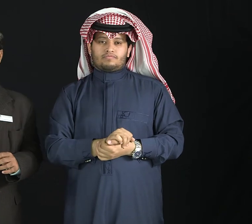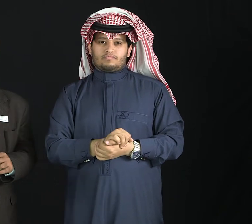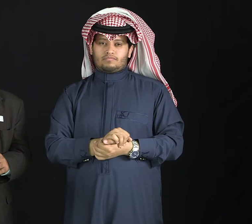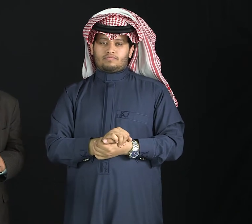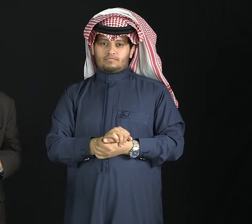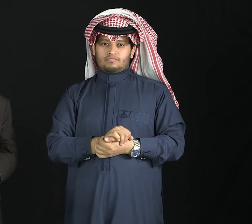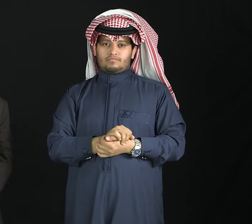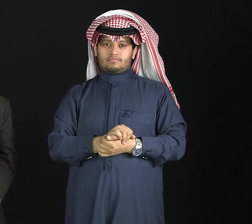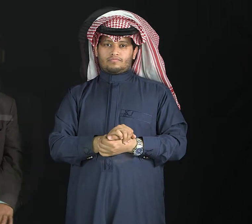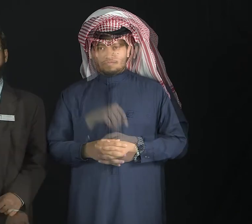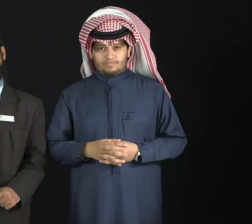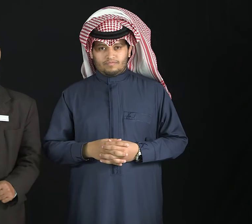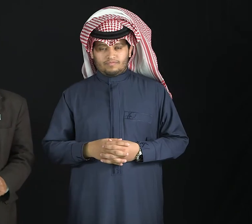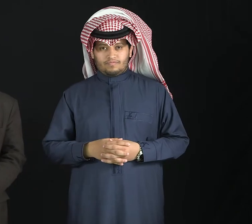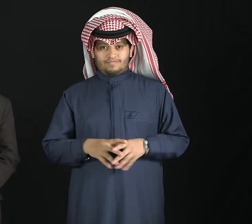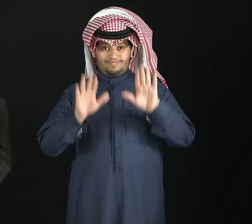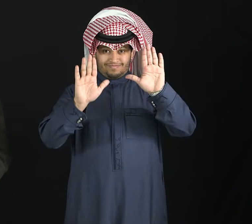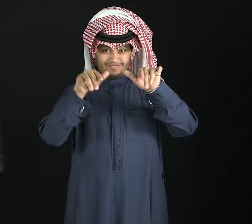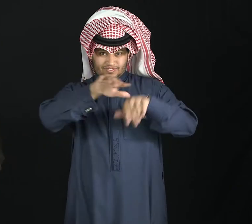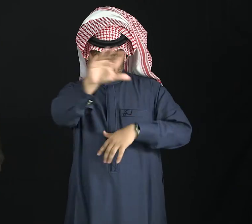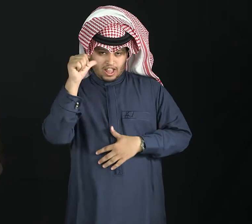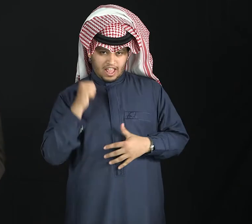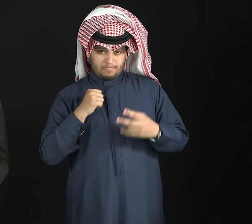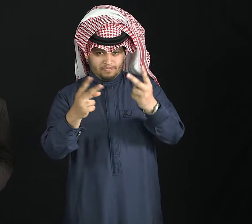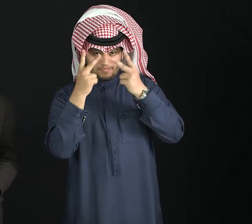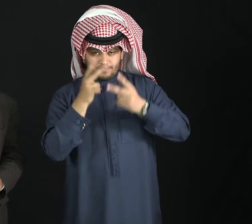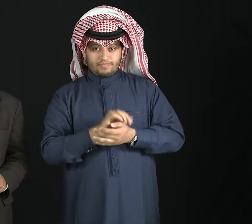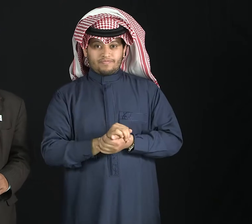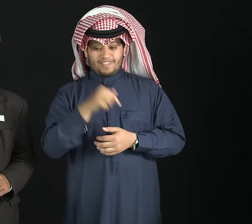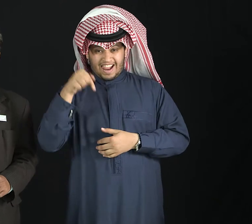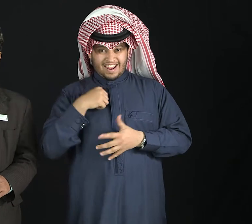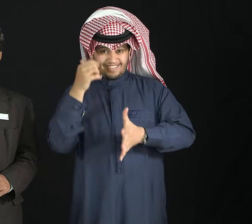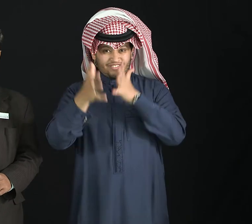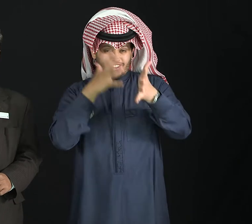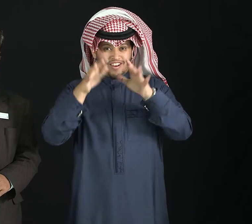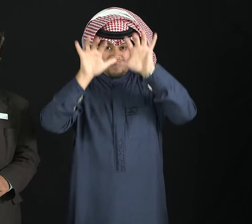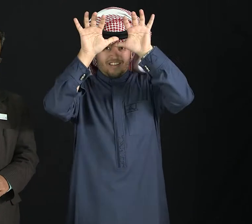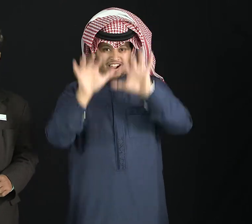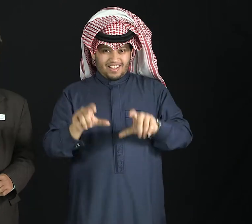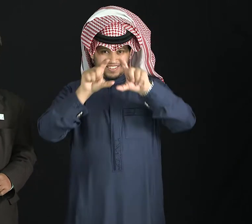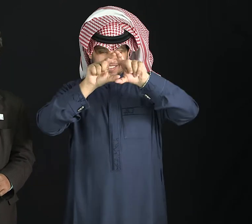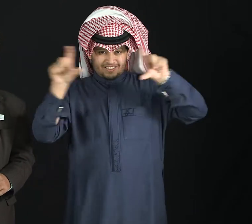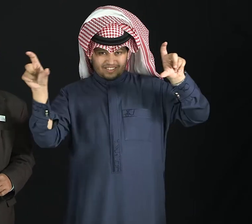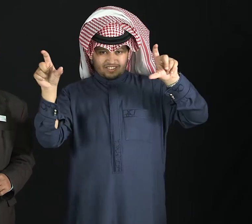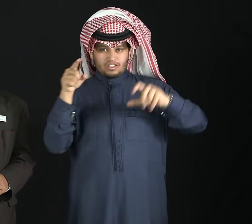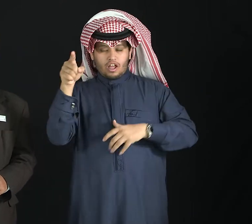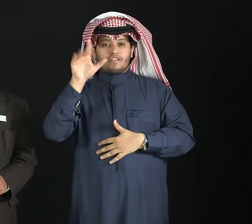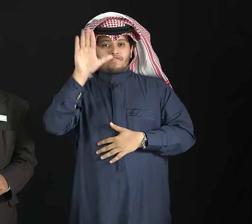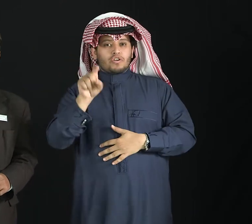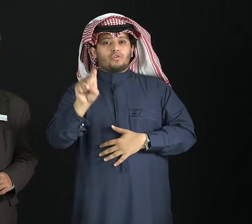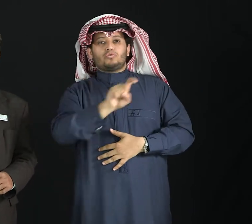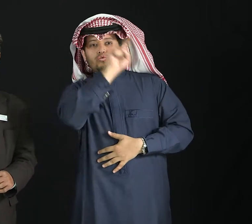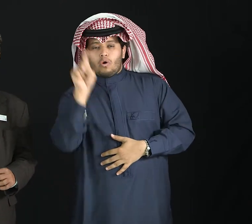Now I am going to start. Dear students, I am going to send you some questions,